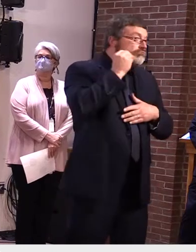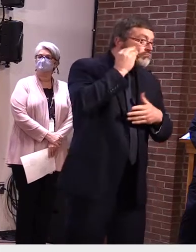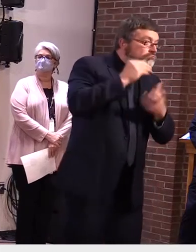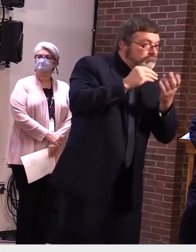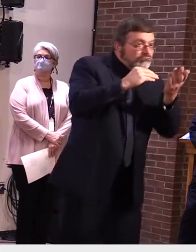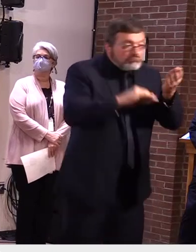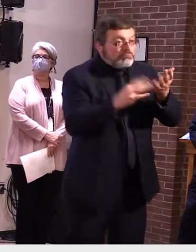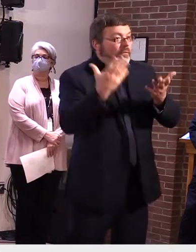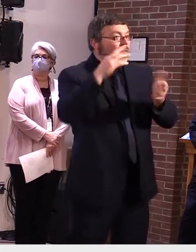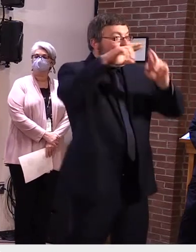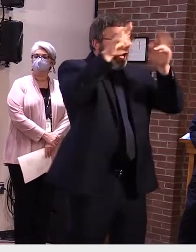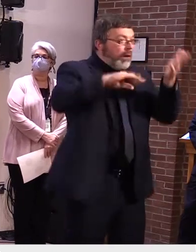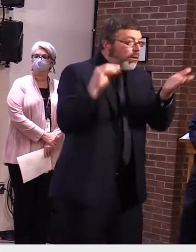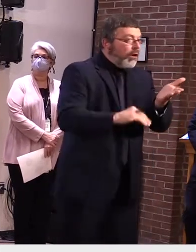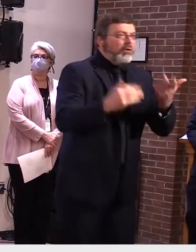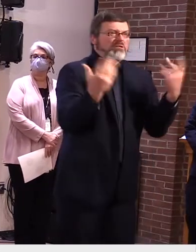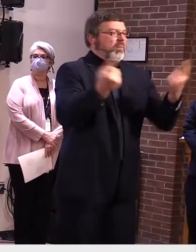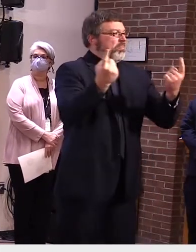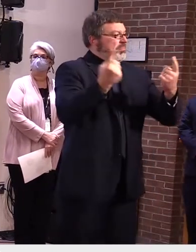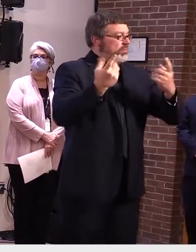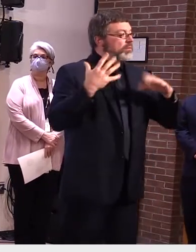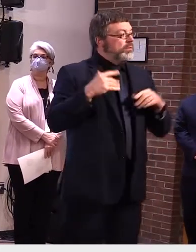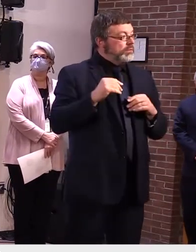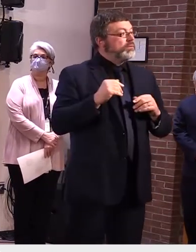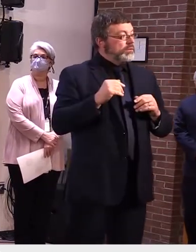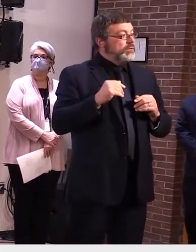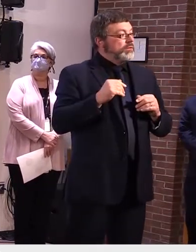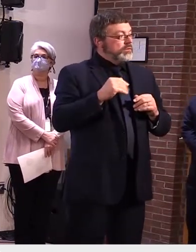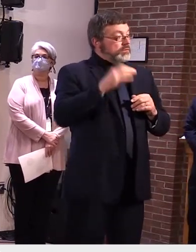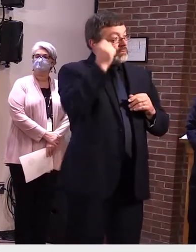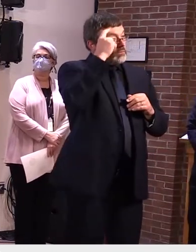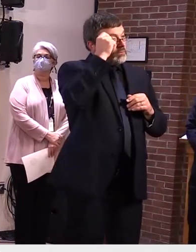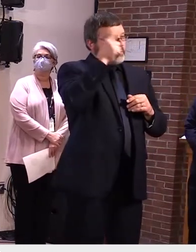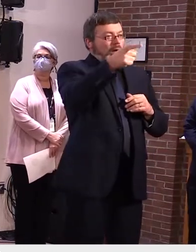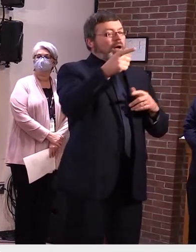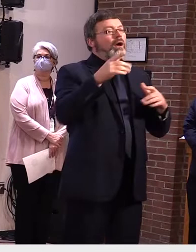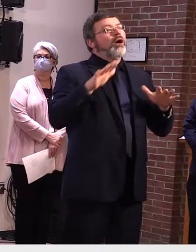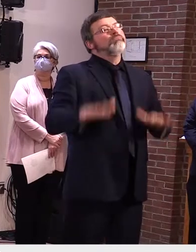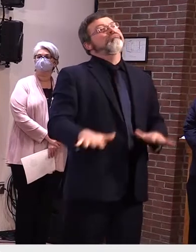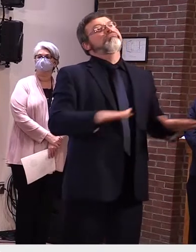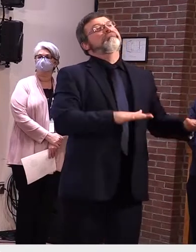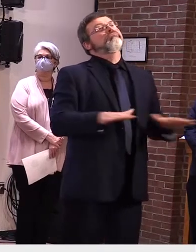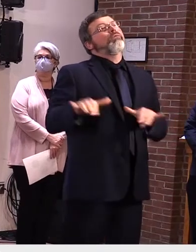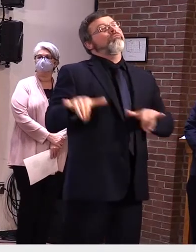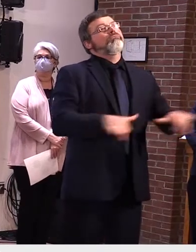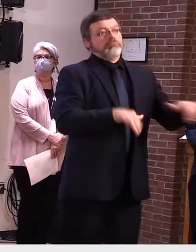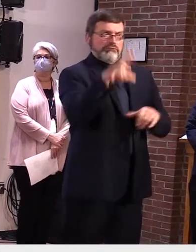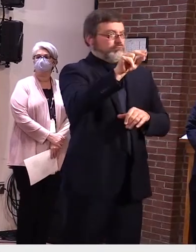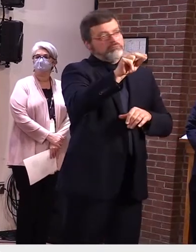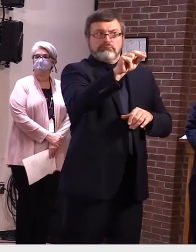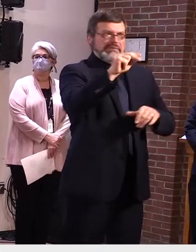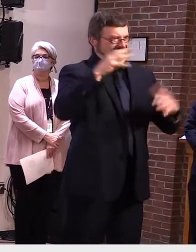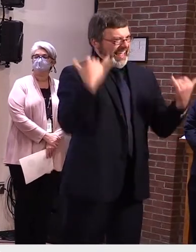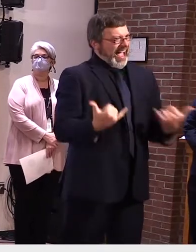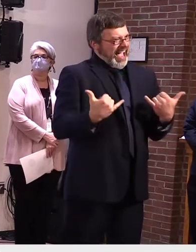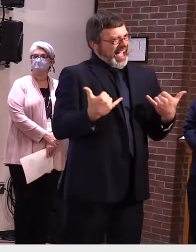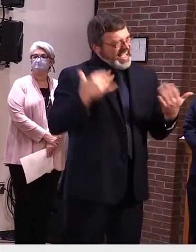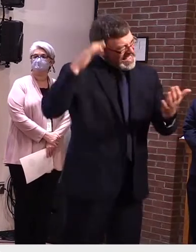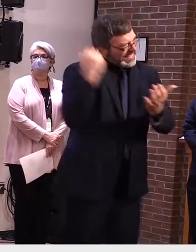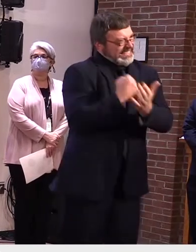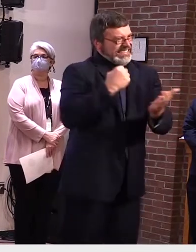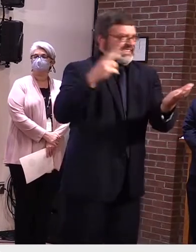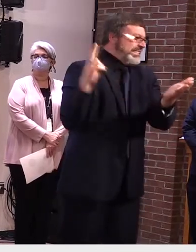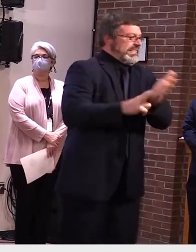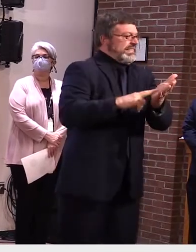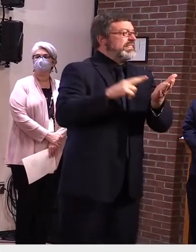The challenge is you need to act quickly. Funding is only available for classes and training this fall. And you need to